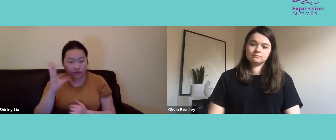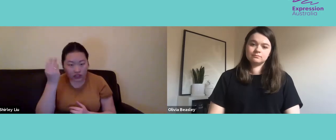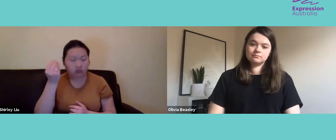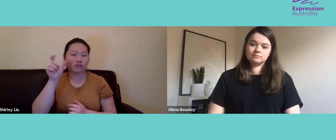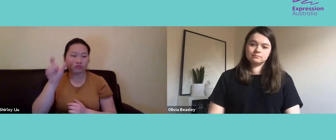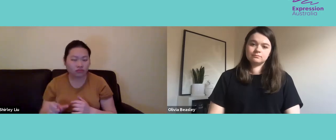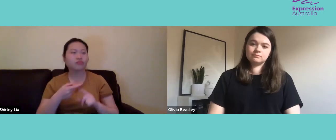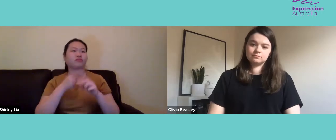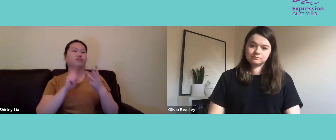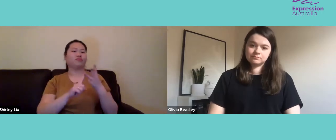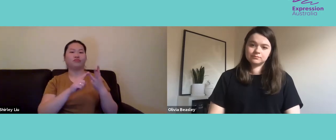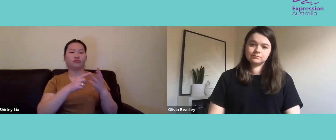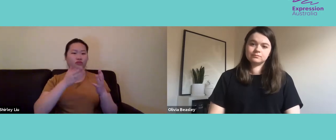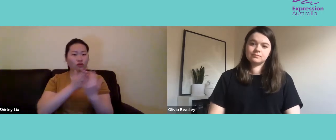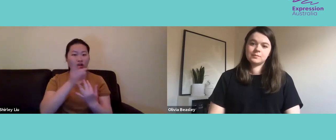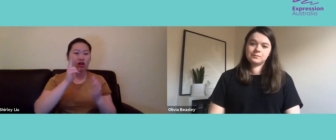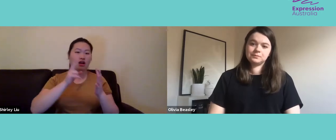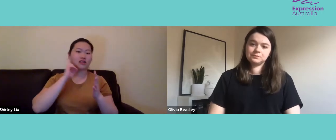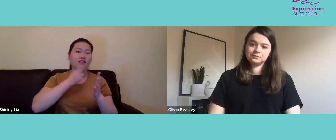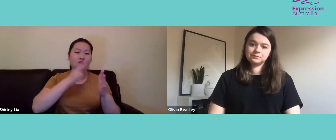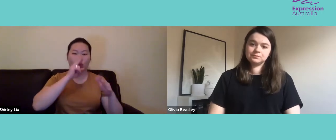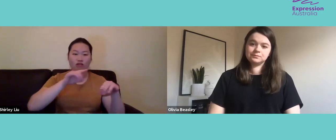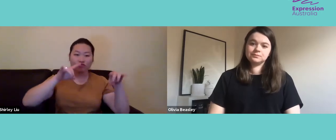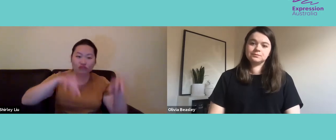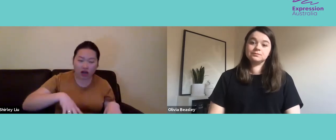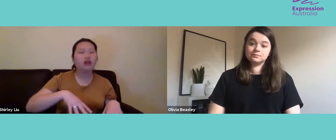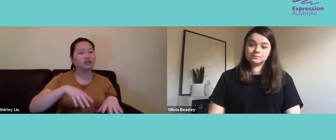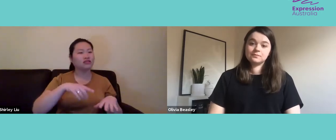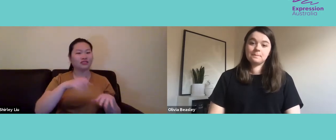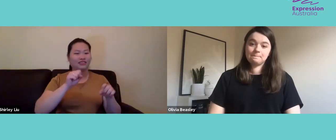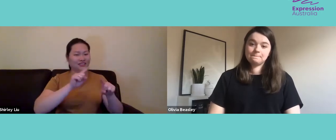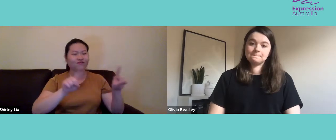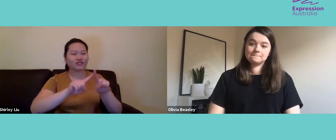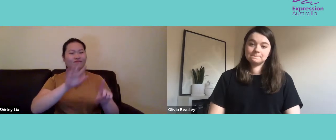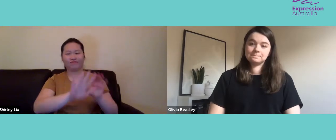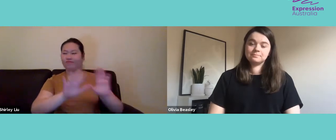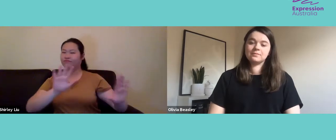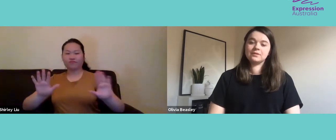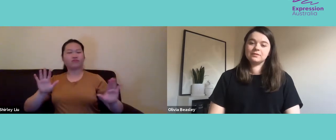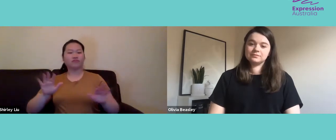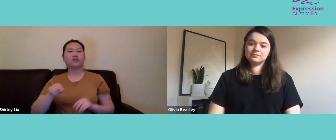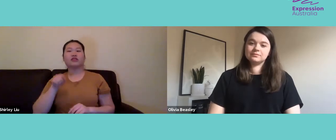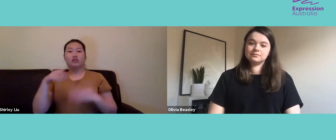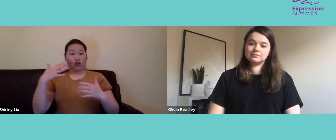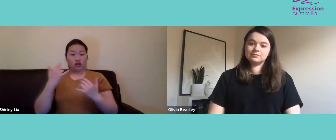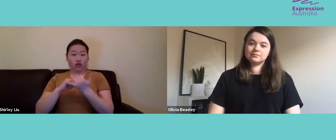As a World Federation person, there are different parts of Australian society